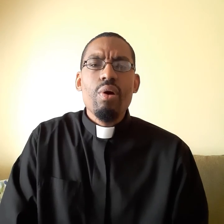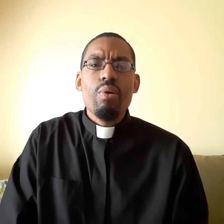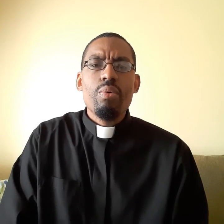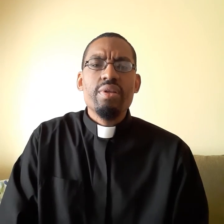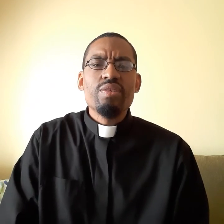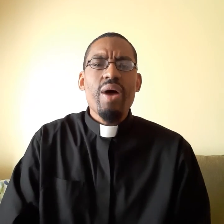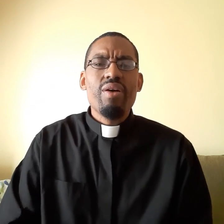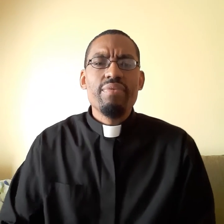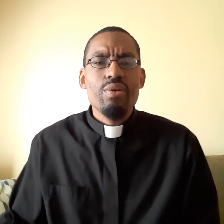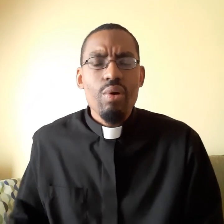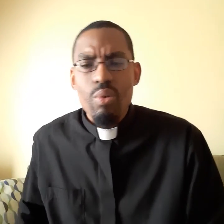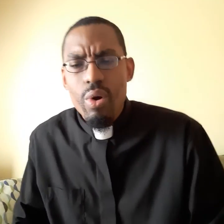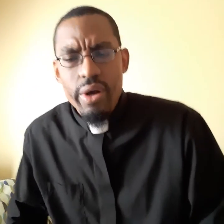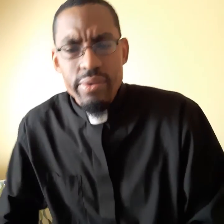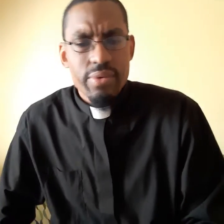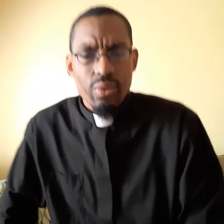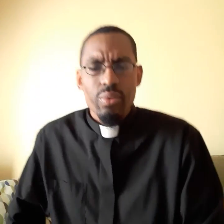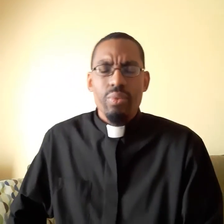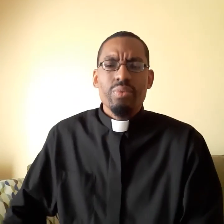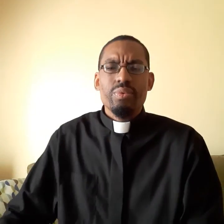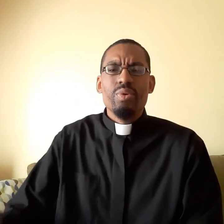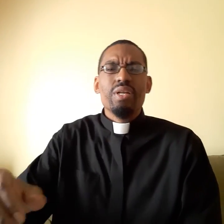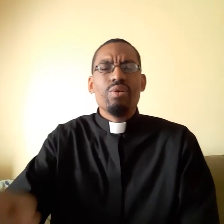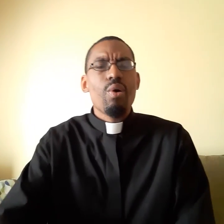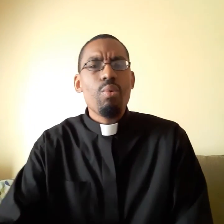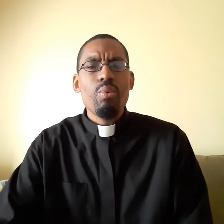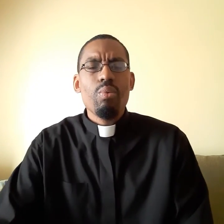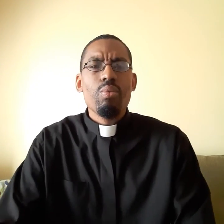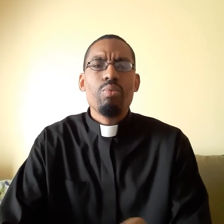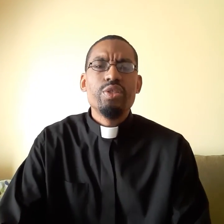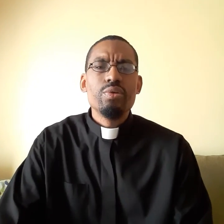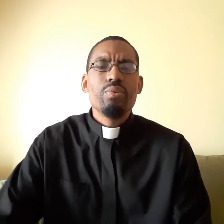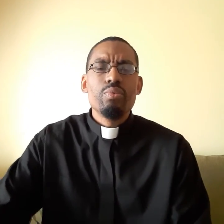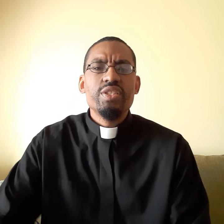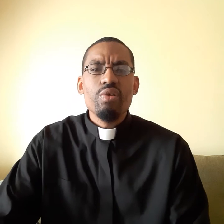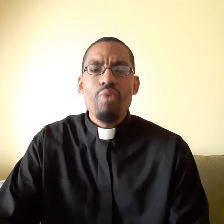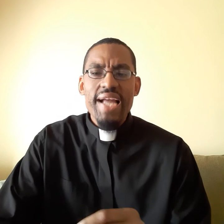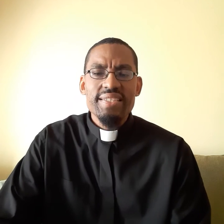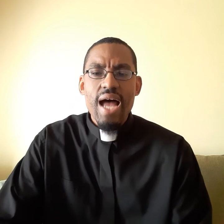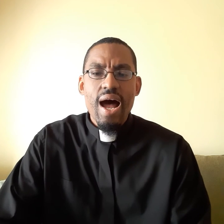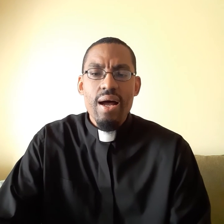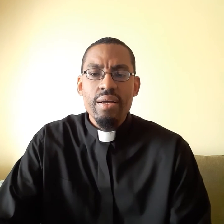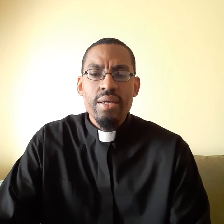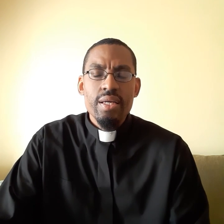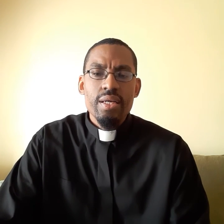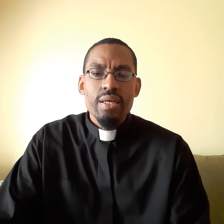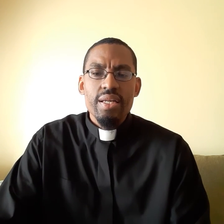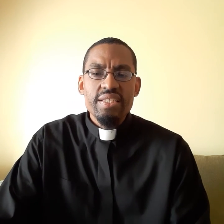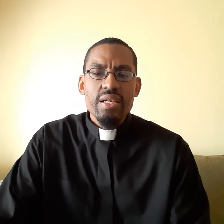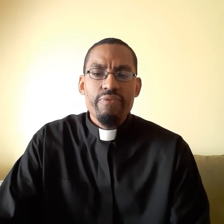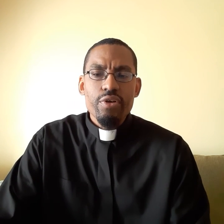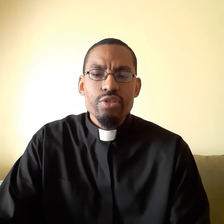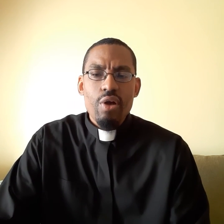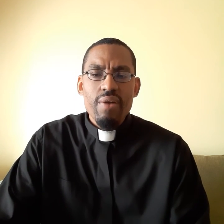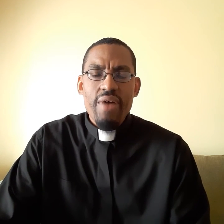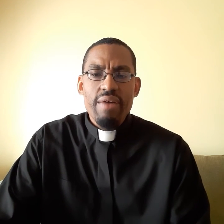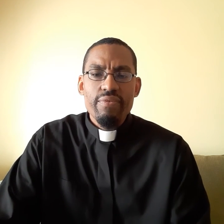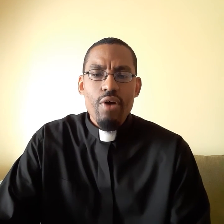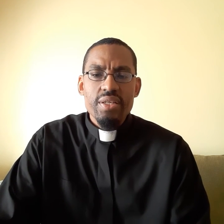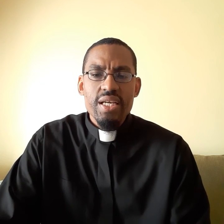know this is why you have to know the word so you could know what your rights are. Listen 1st John 5 and 14